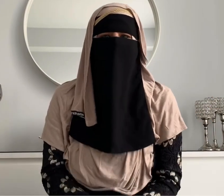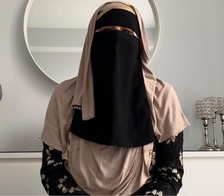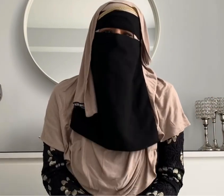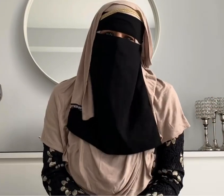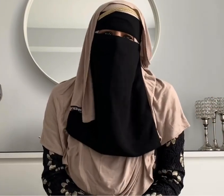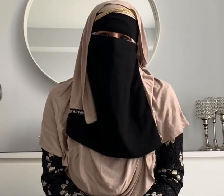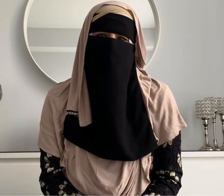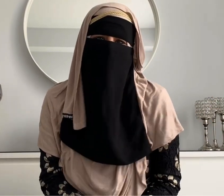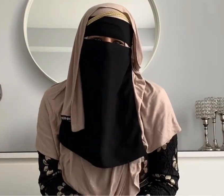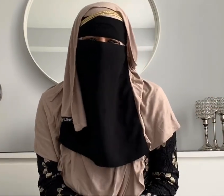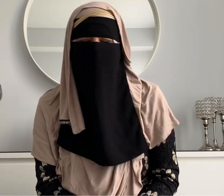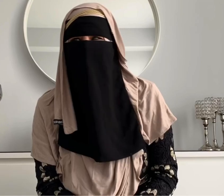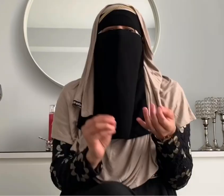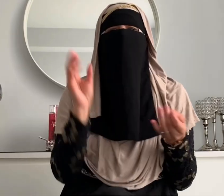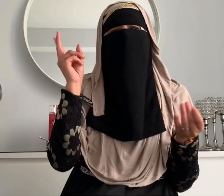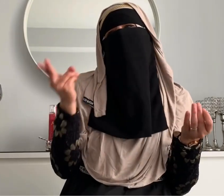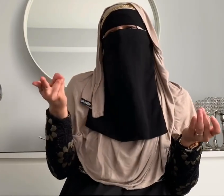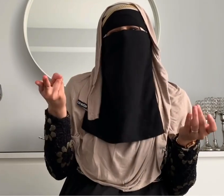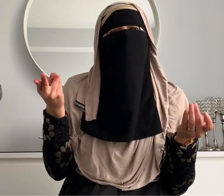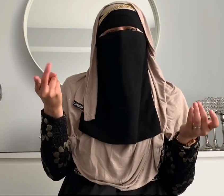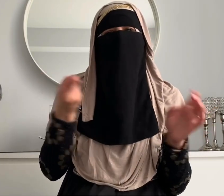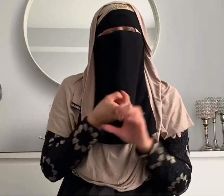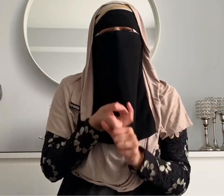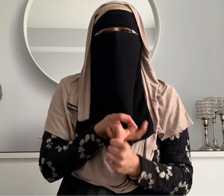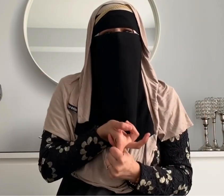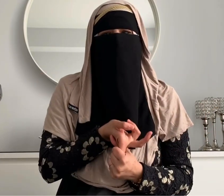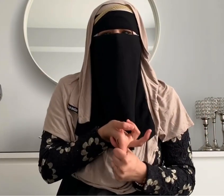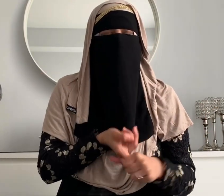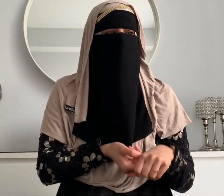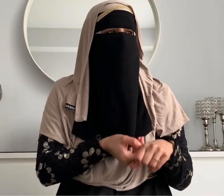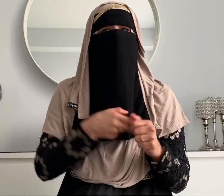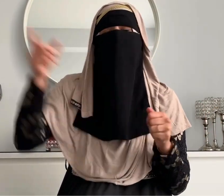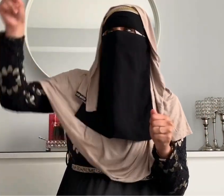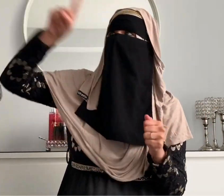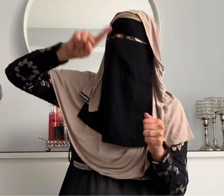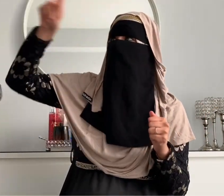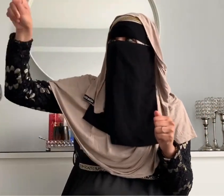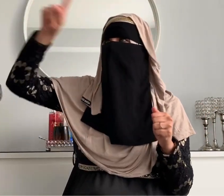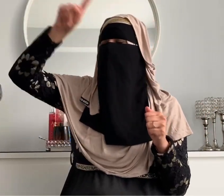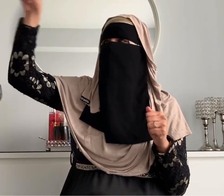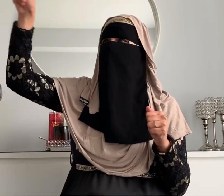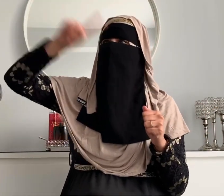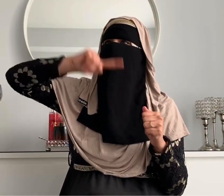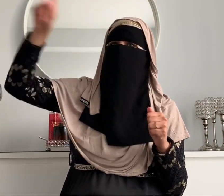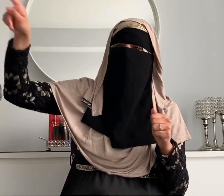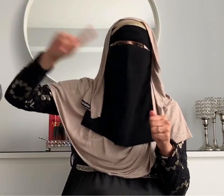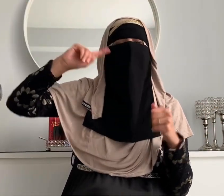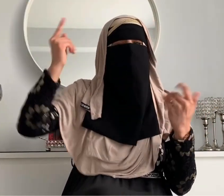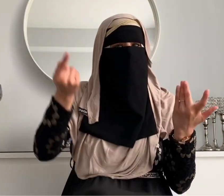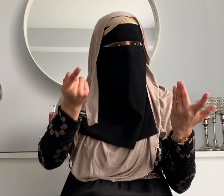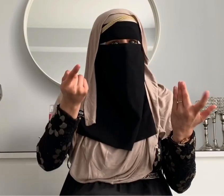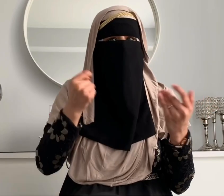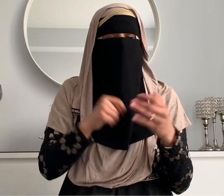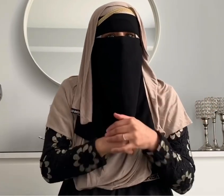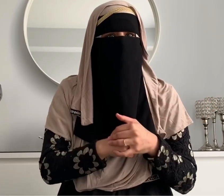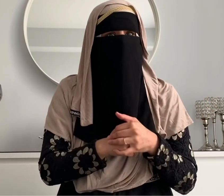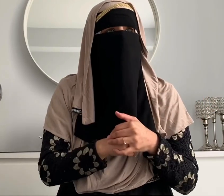that's what you do just wait until your baby's at least six months if the baby starts pointing like you that's a good sign that's a good